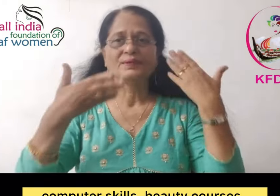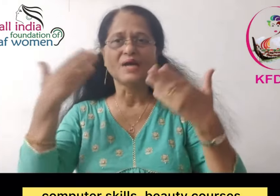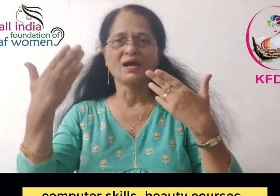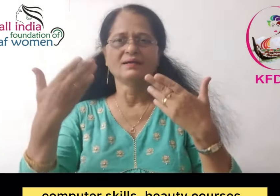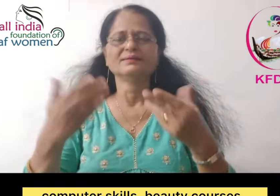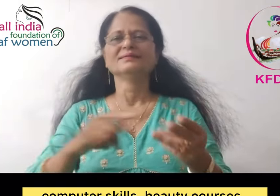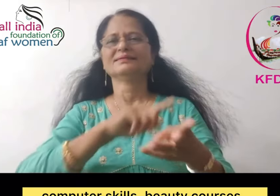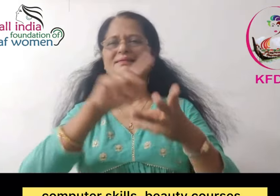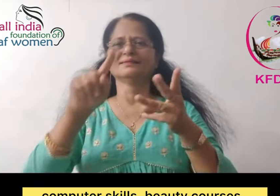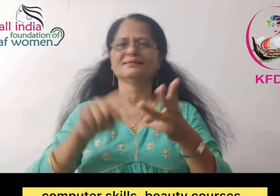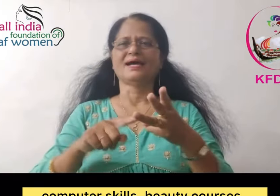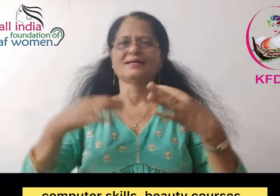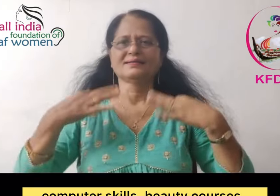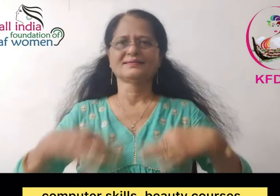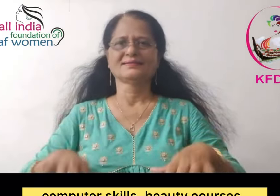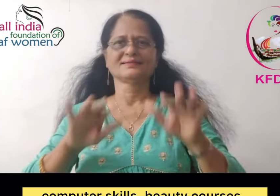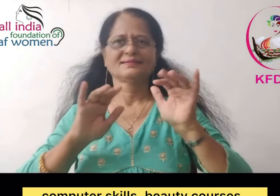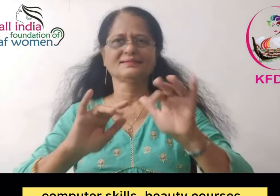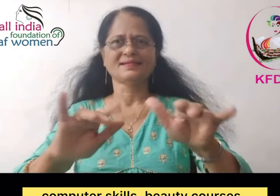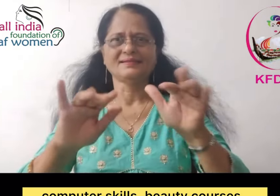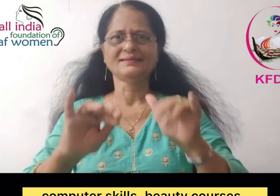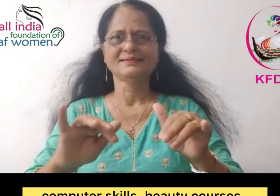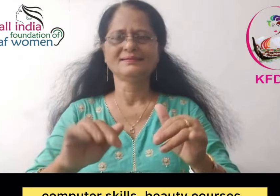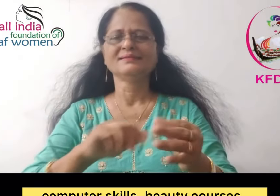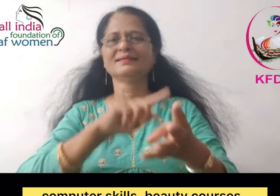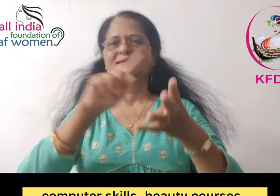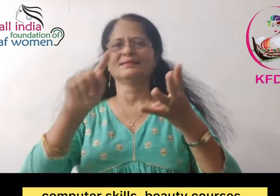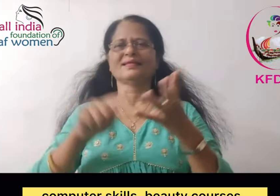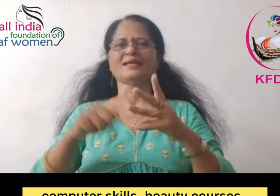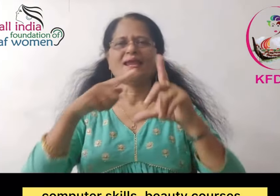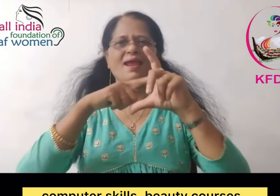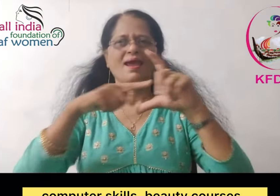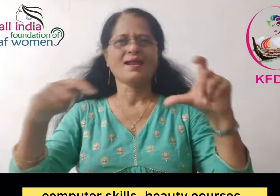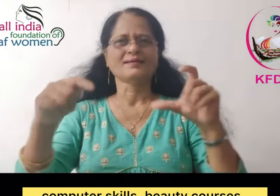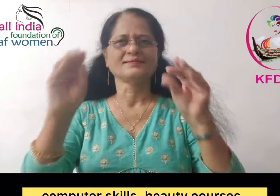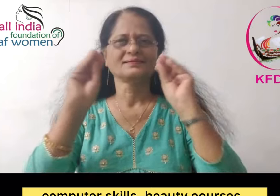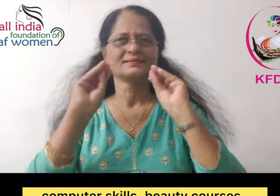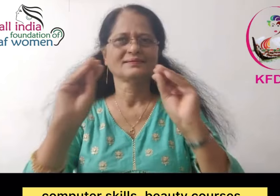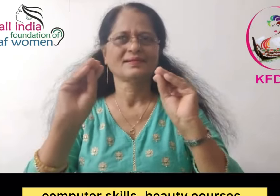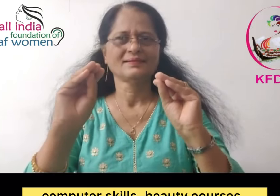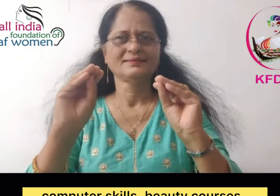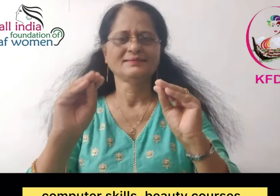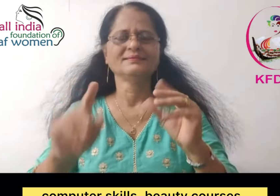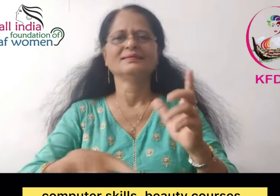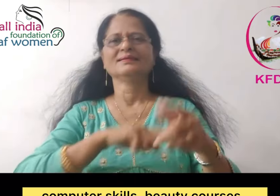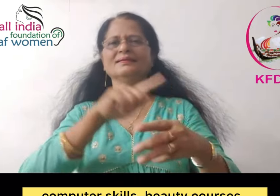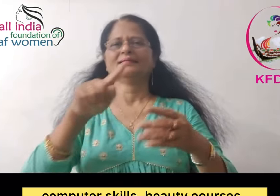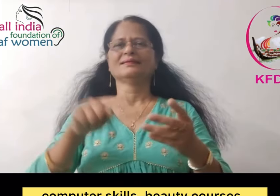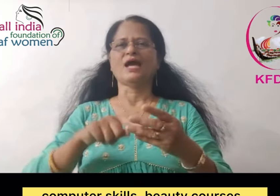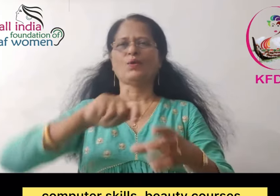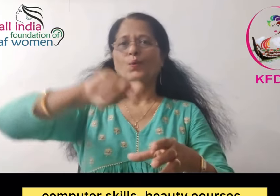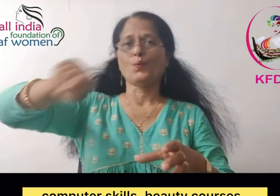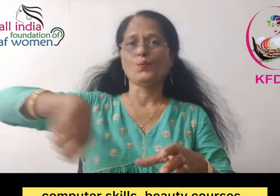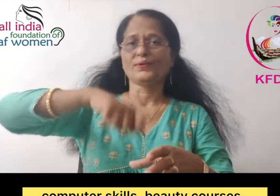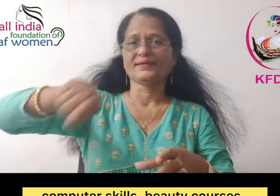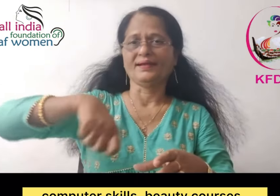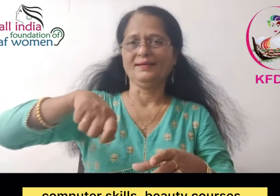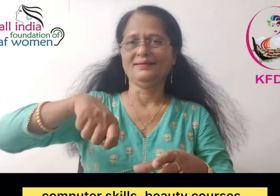such as computer skills, beauty courses, tellering, English classes, and cooking.